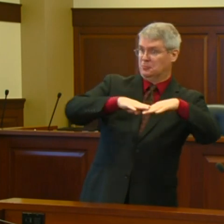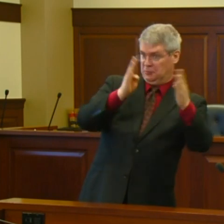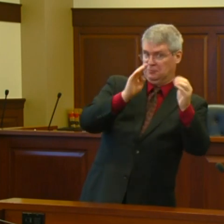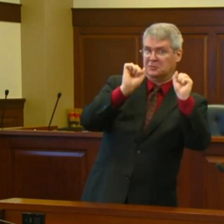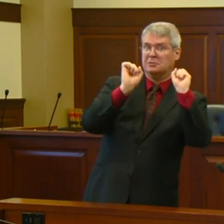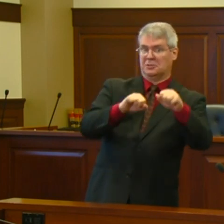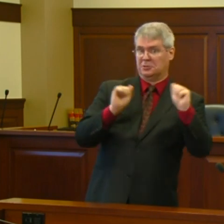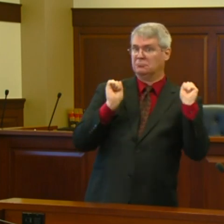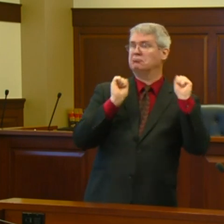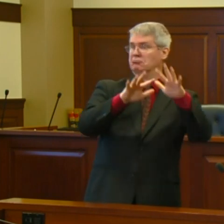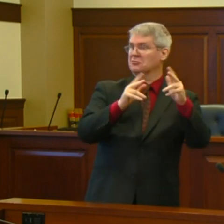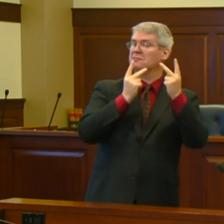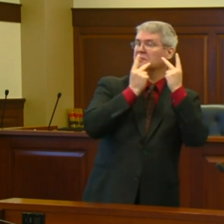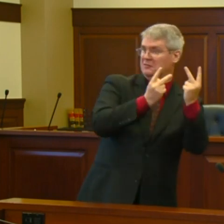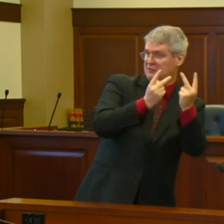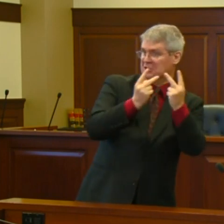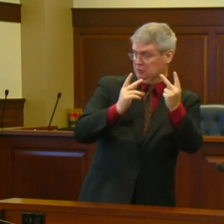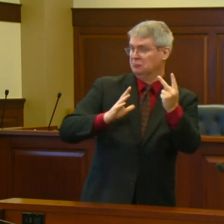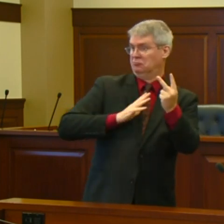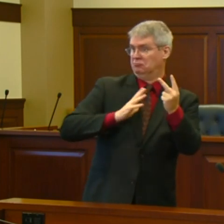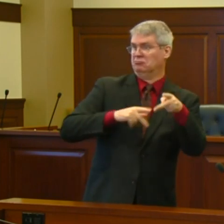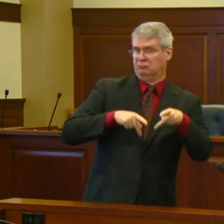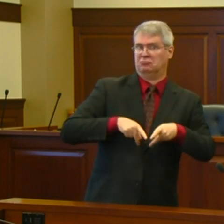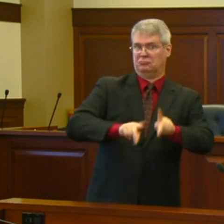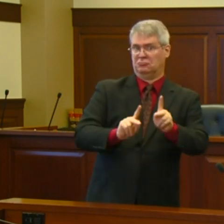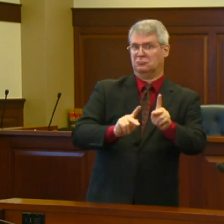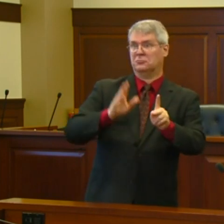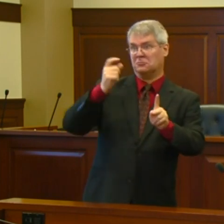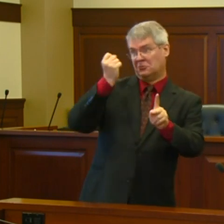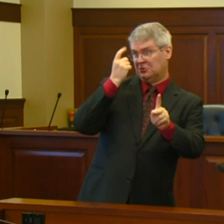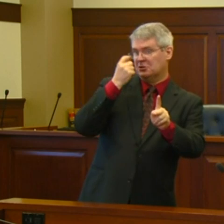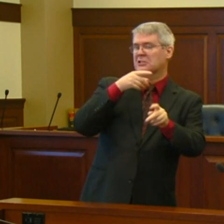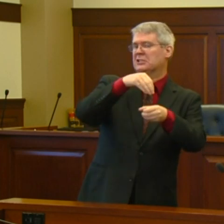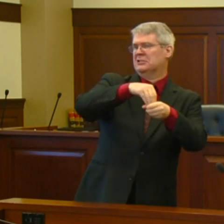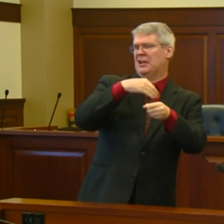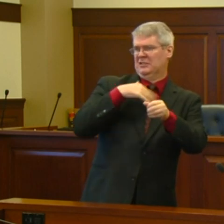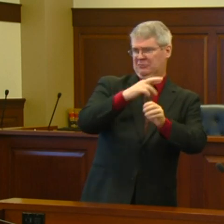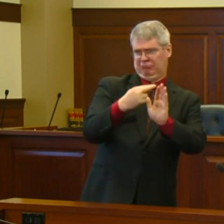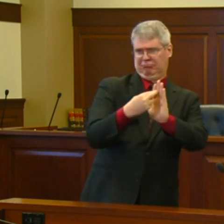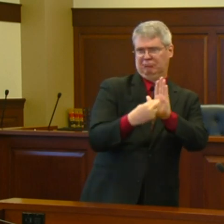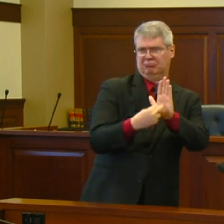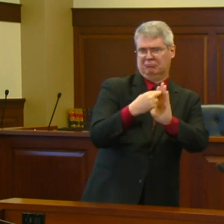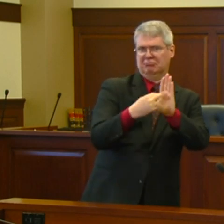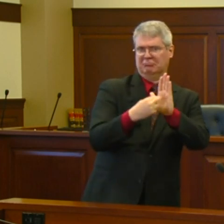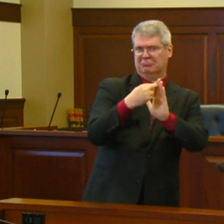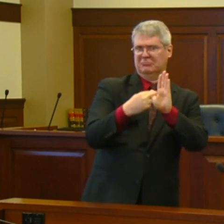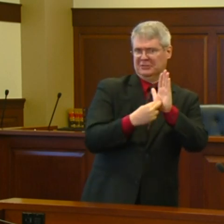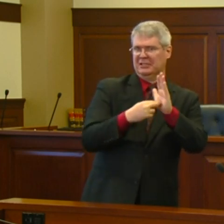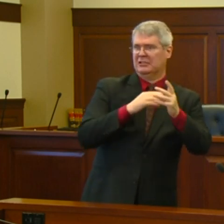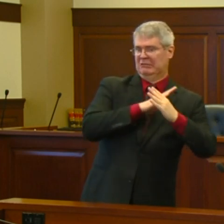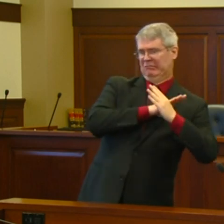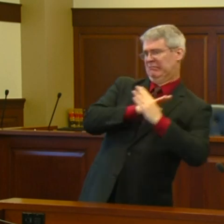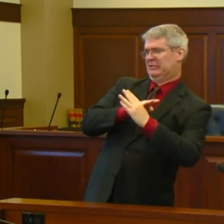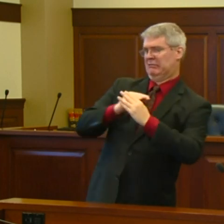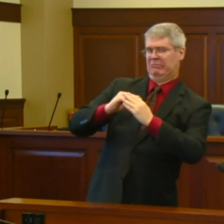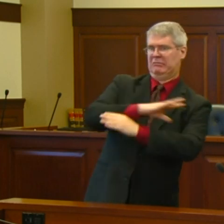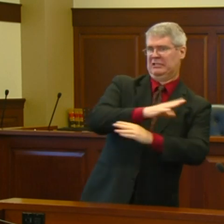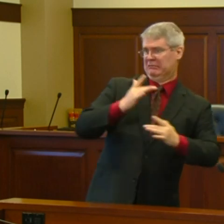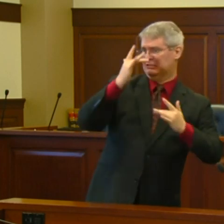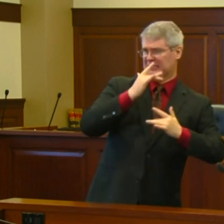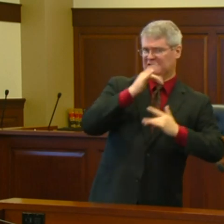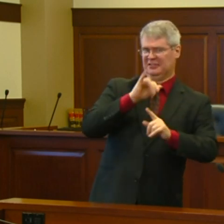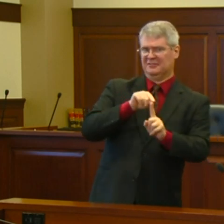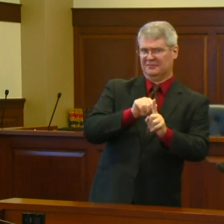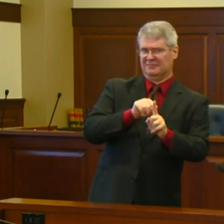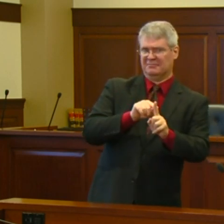under strict protocols to protect residents and workers. Nightclubs can operate with diminished